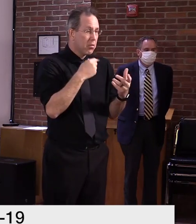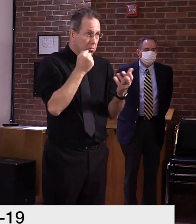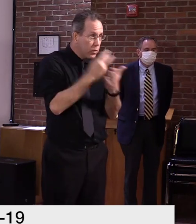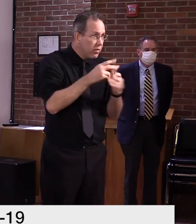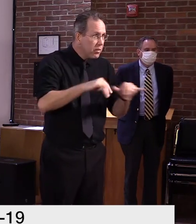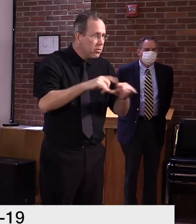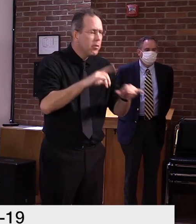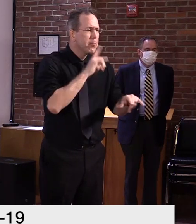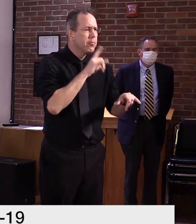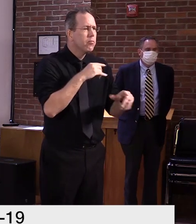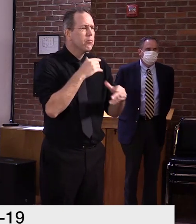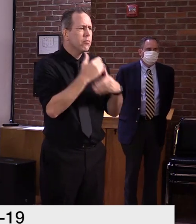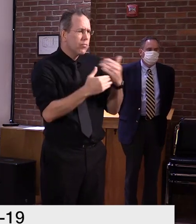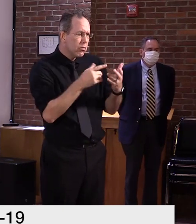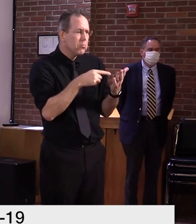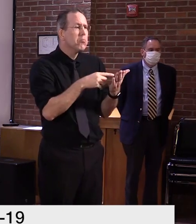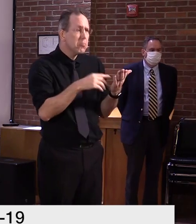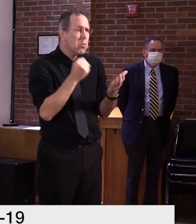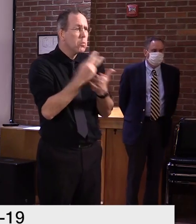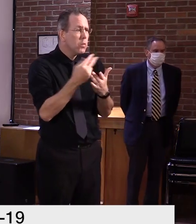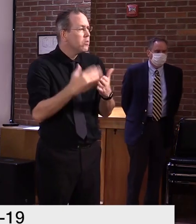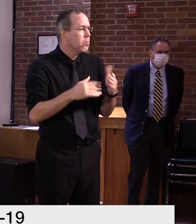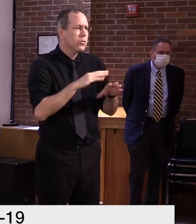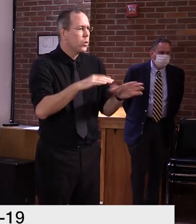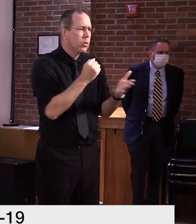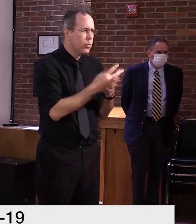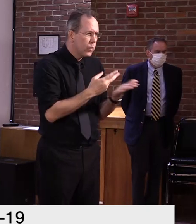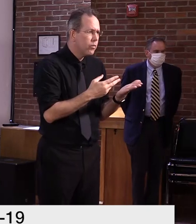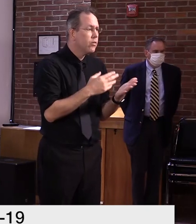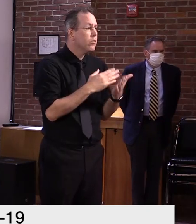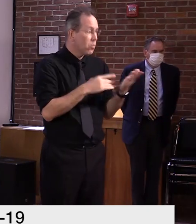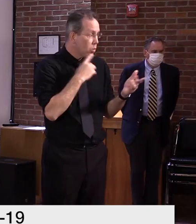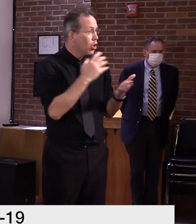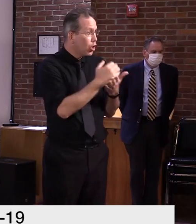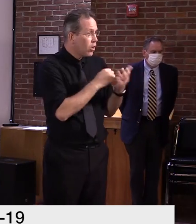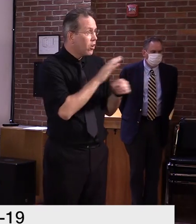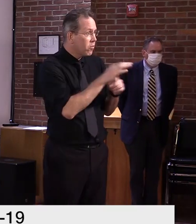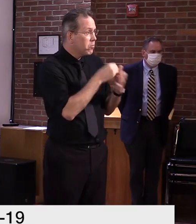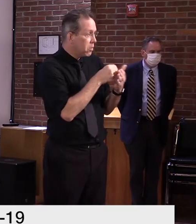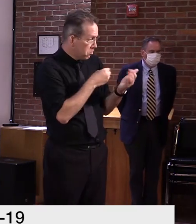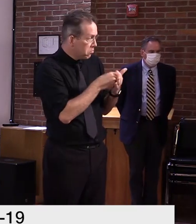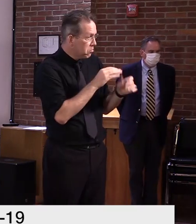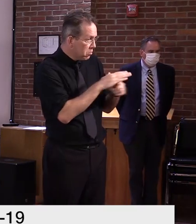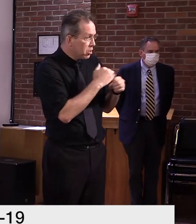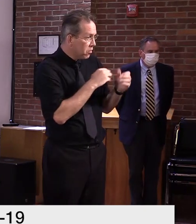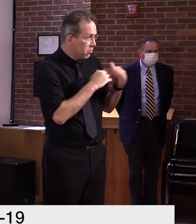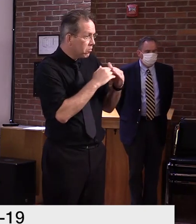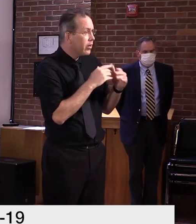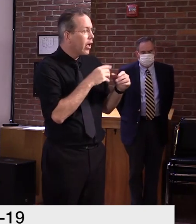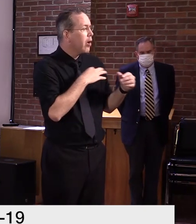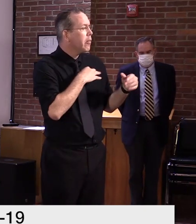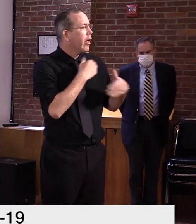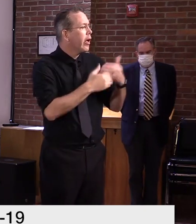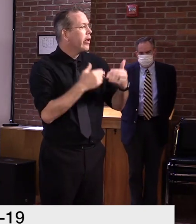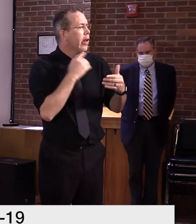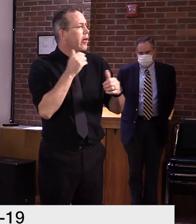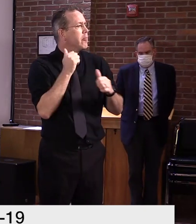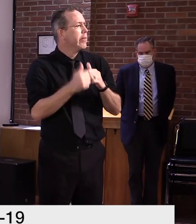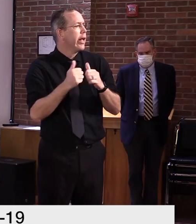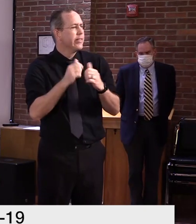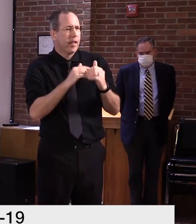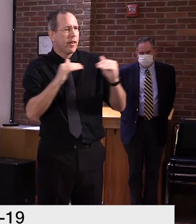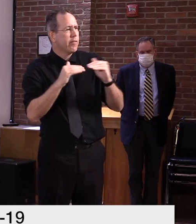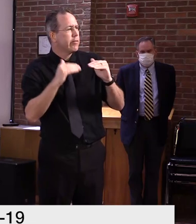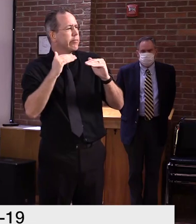not be eligible for unemployment insurance. Uh, it just means that they reached the monetary threshold. Got it.